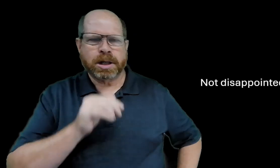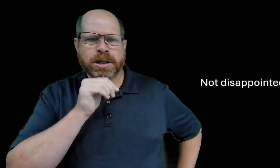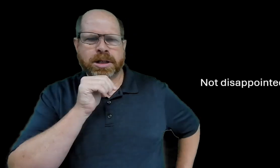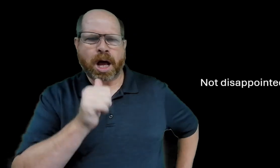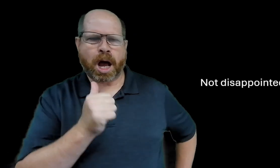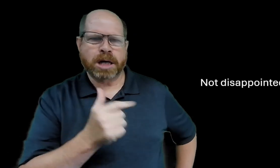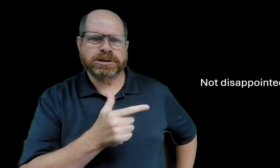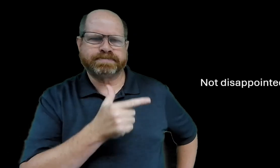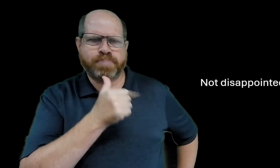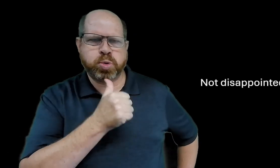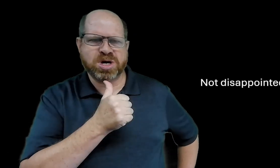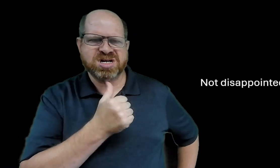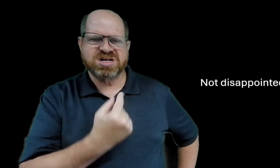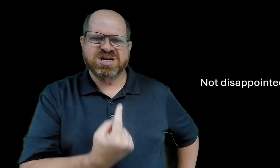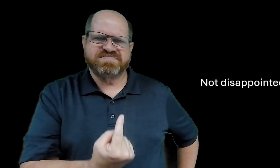not disappointed